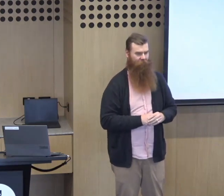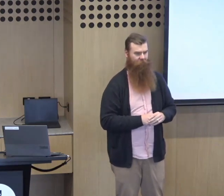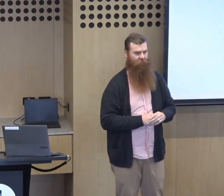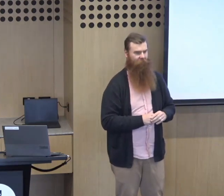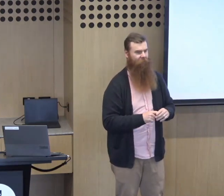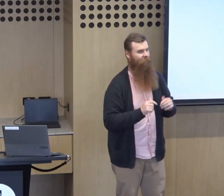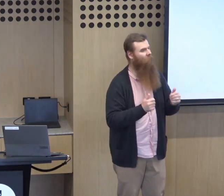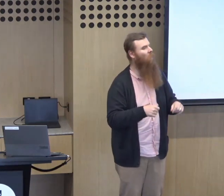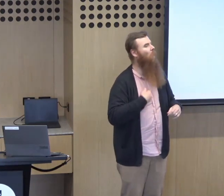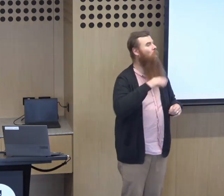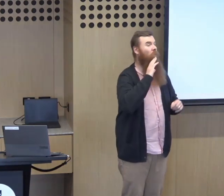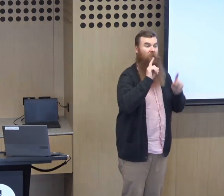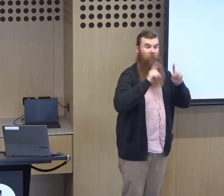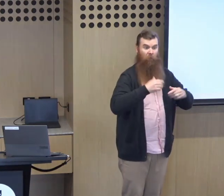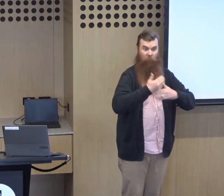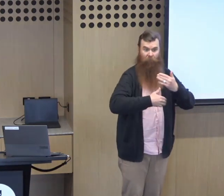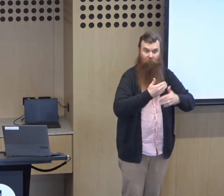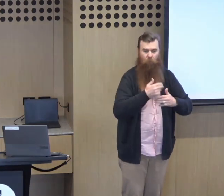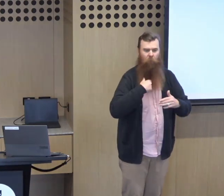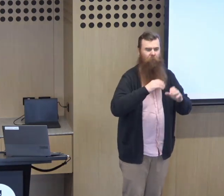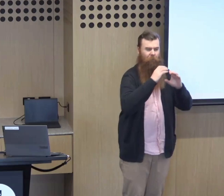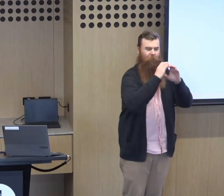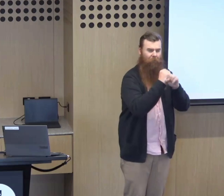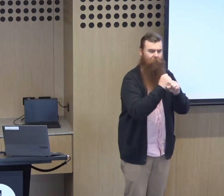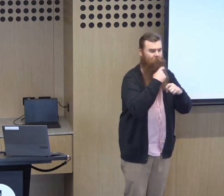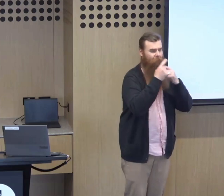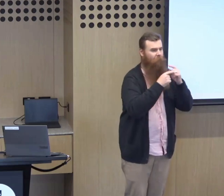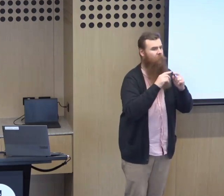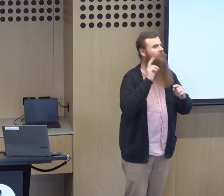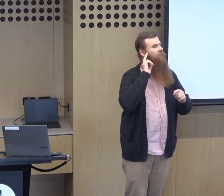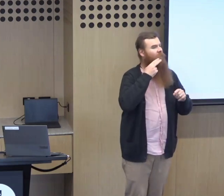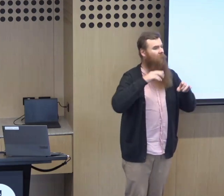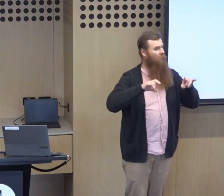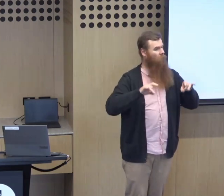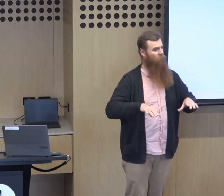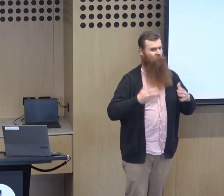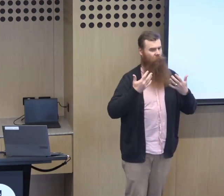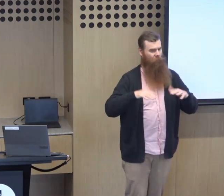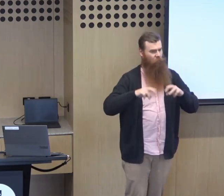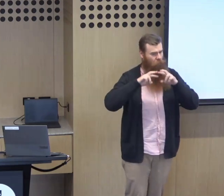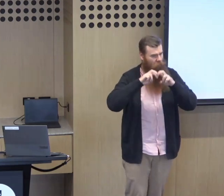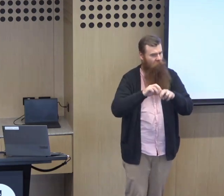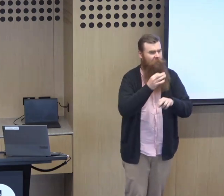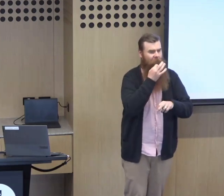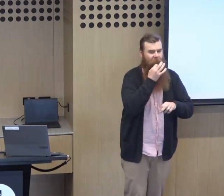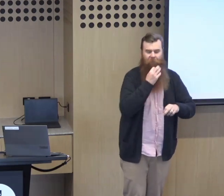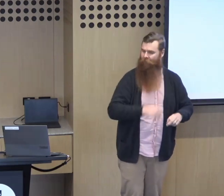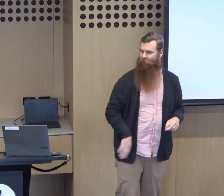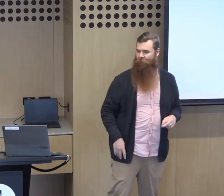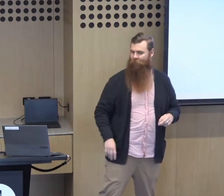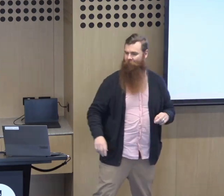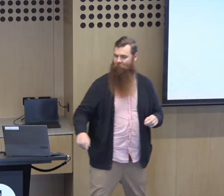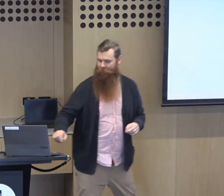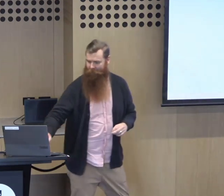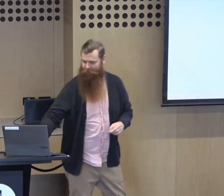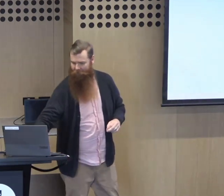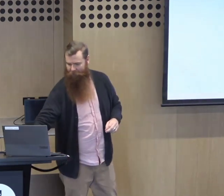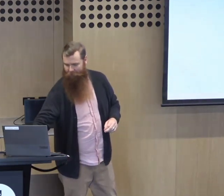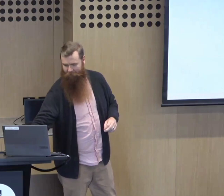through those periods. Now, before I do start, though, I'd like to just summarize that Deaf Australia have actually done some research